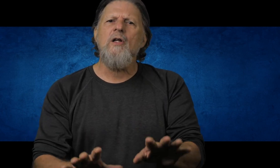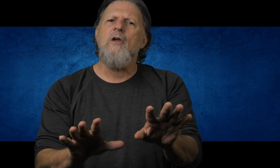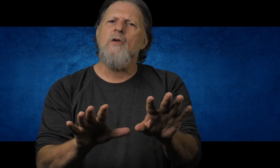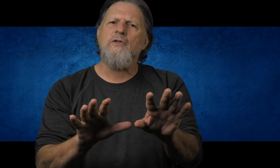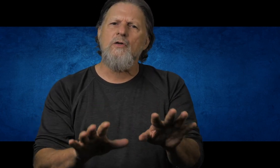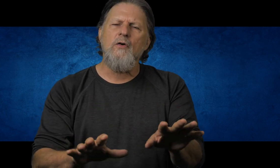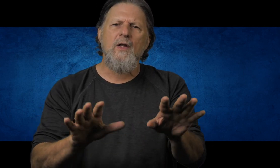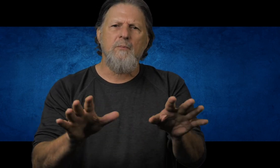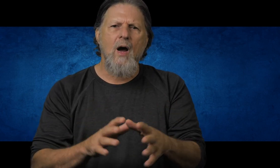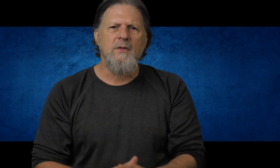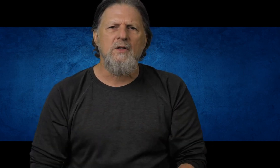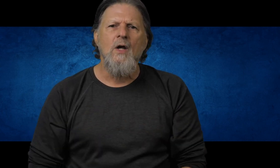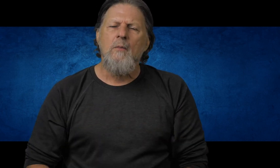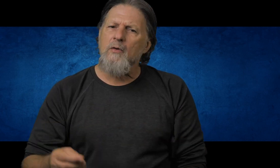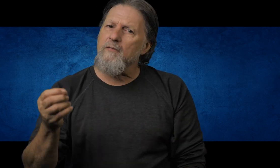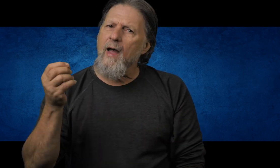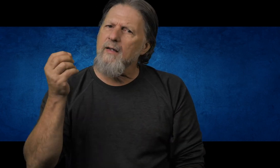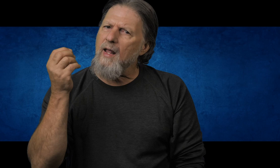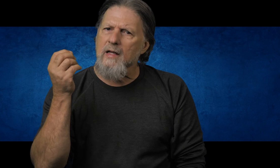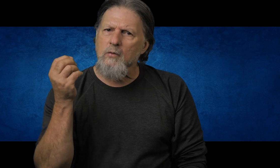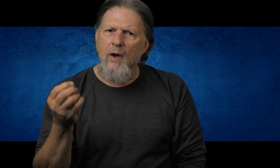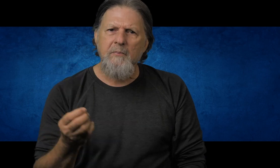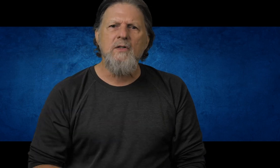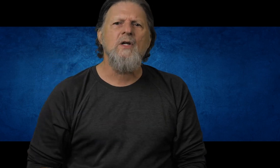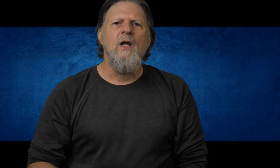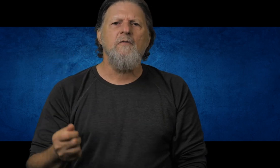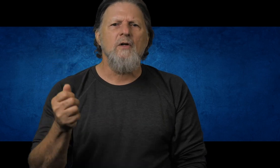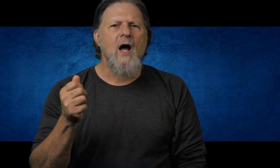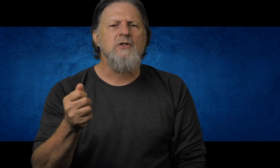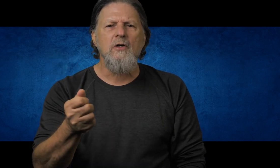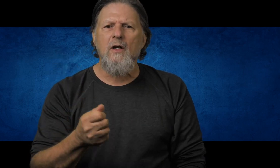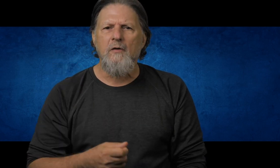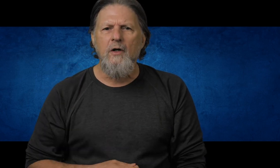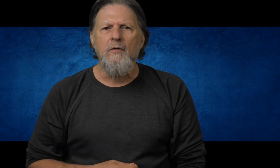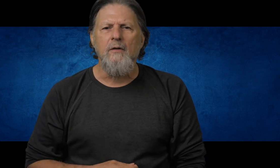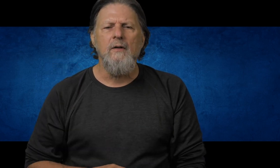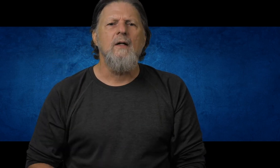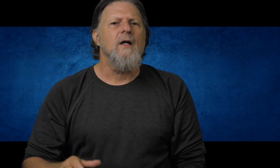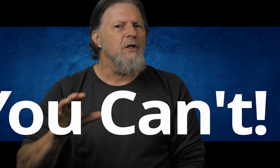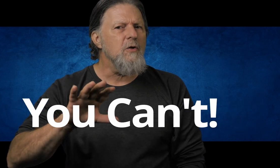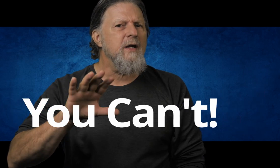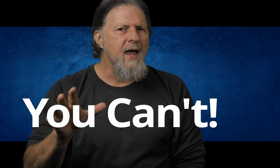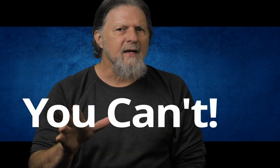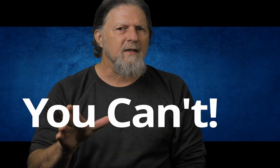can you use the truth and promises provided as weapons if you're not sure they're for you? You can't.